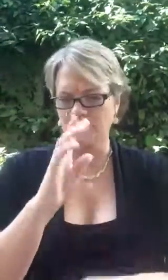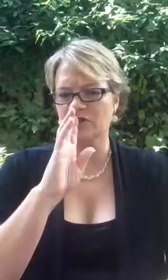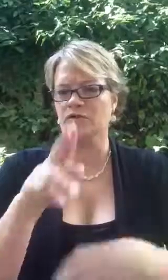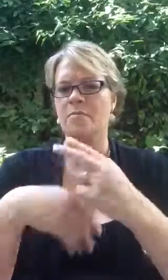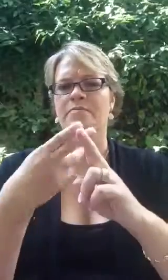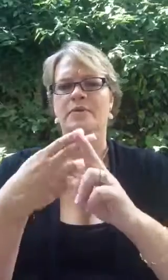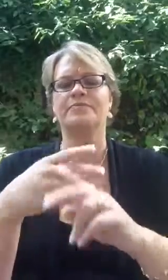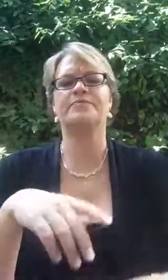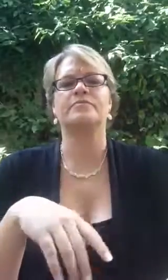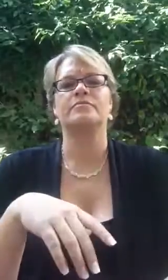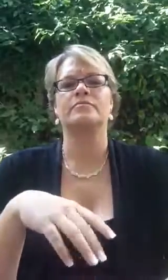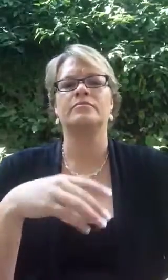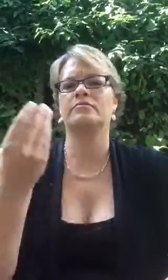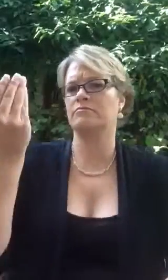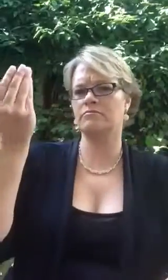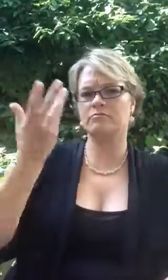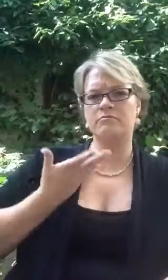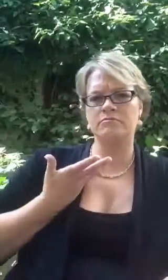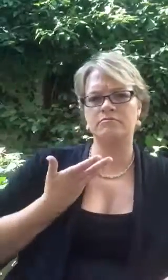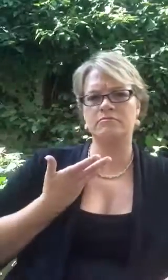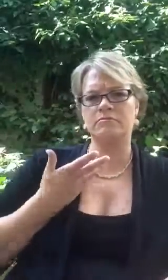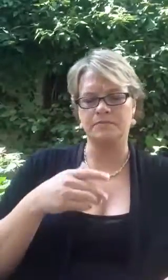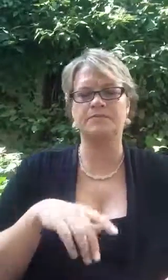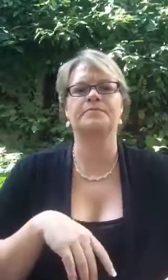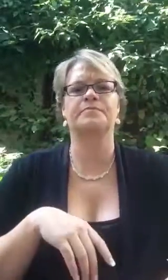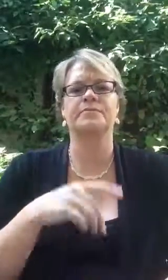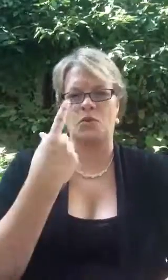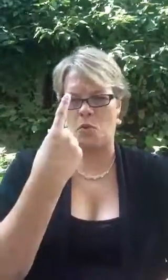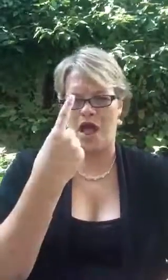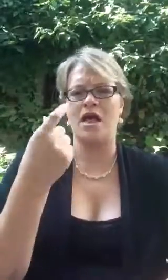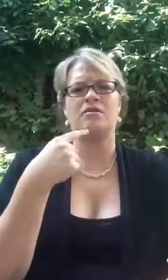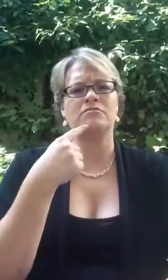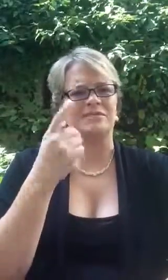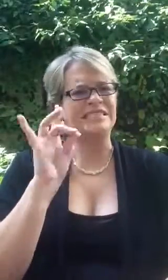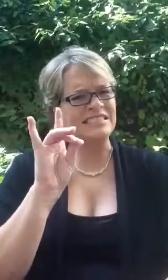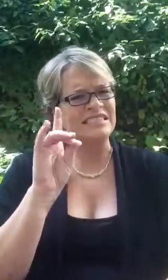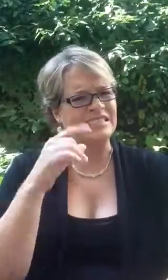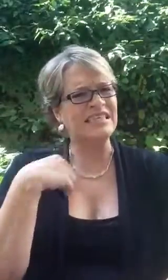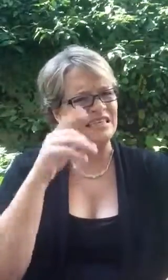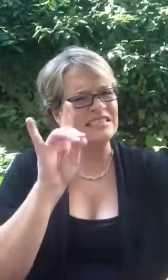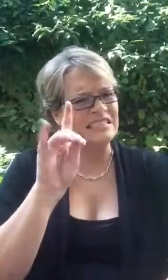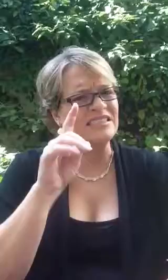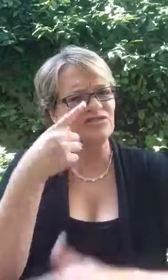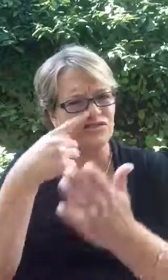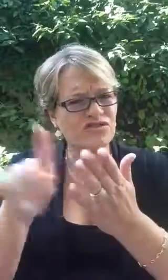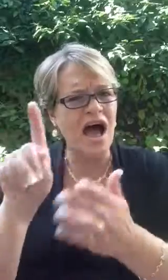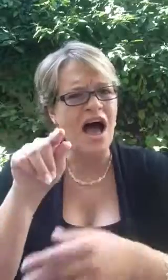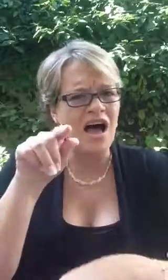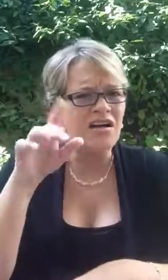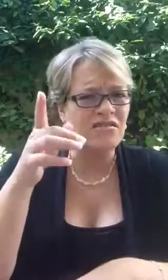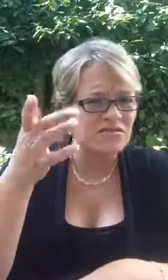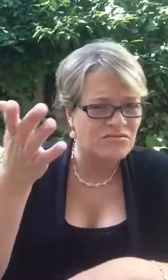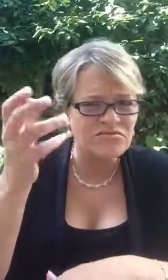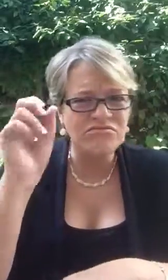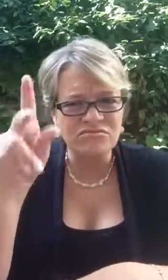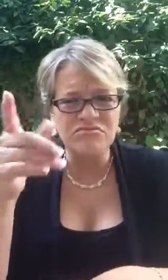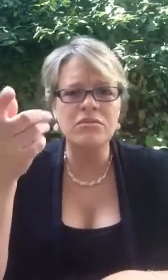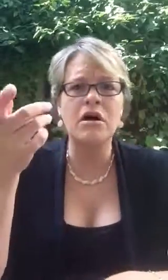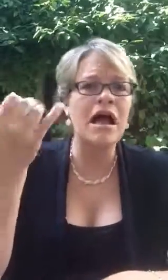I want to my and I want to be my new life now. A beautiful world, and